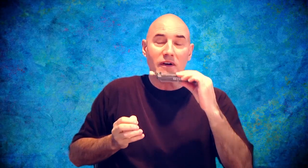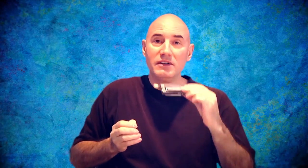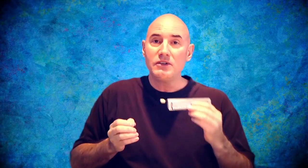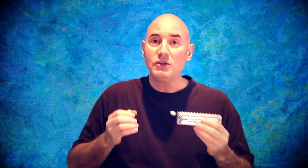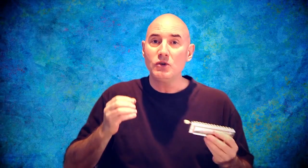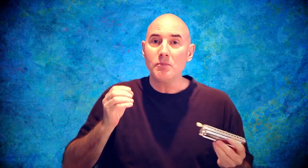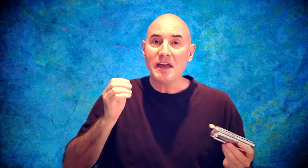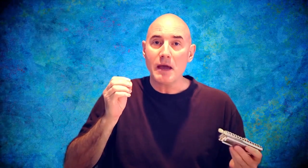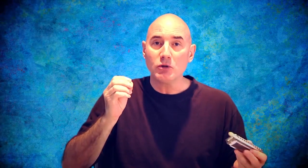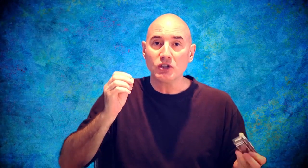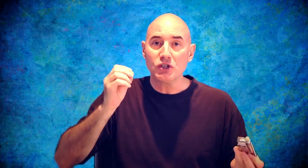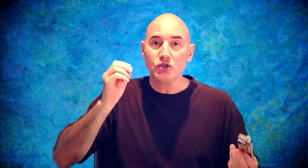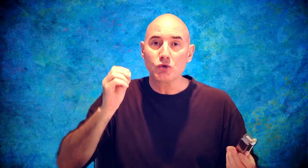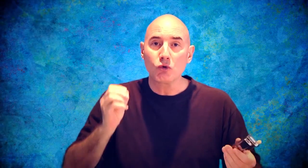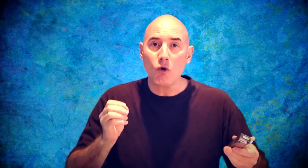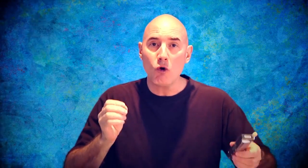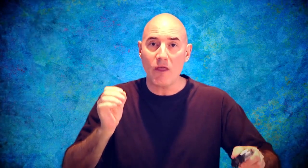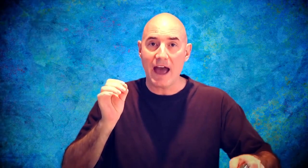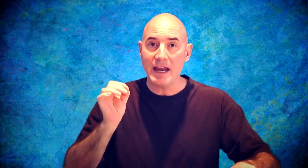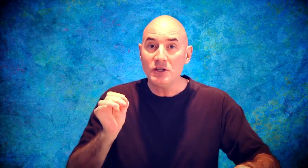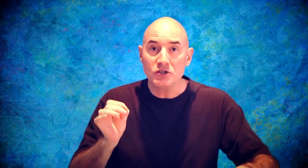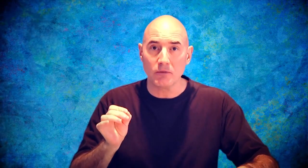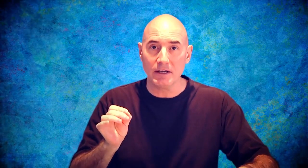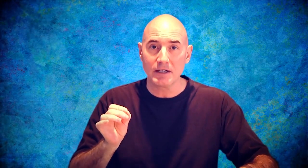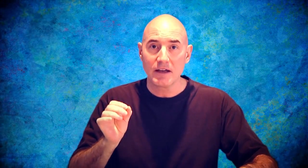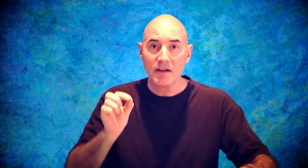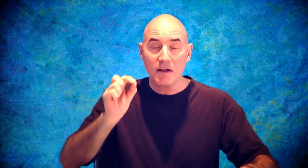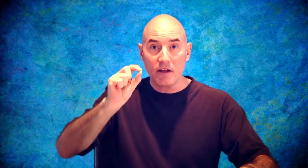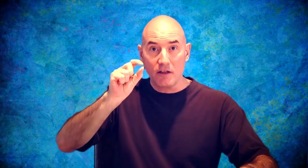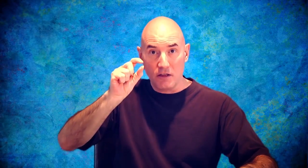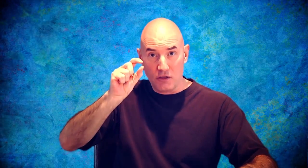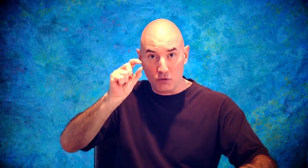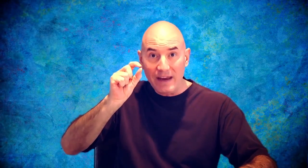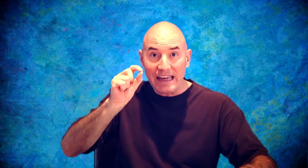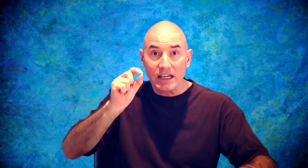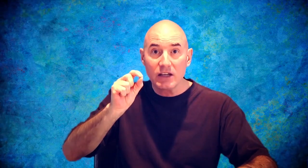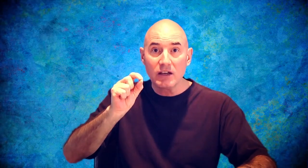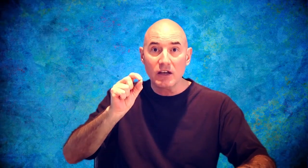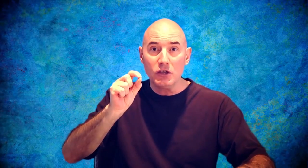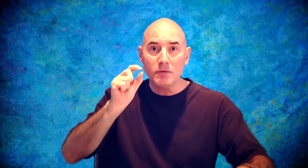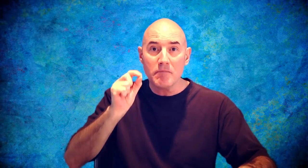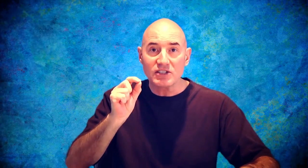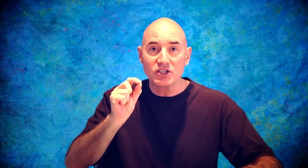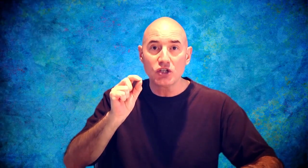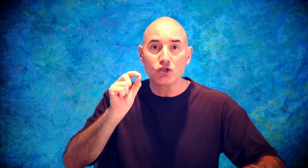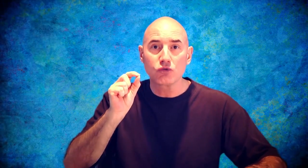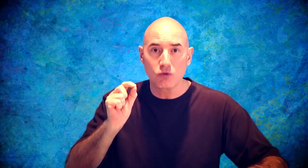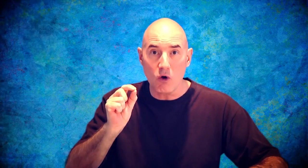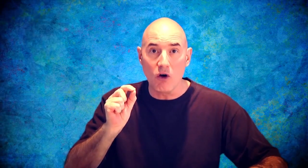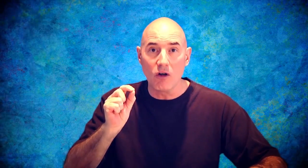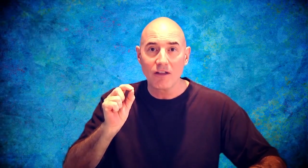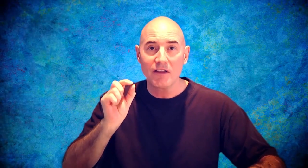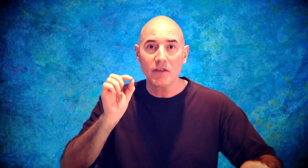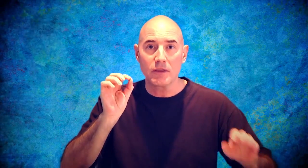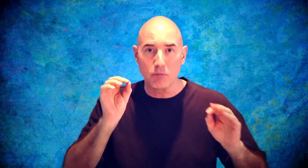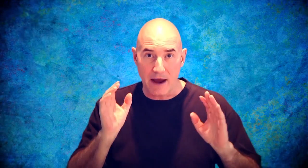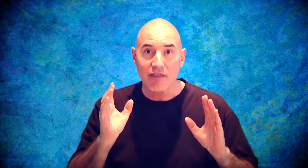To be able to control that instrument, the reed, you must control the breath.